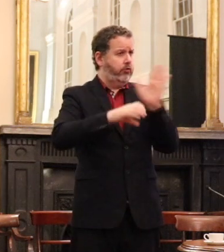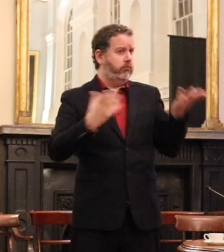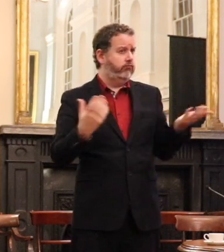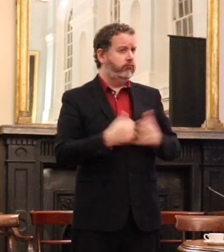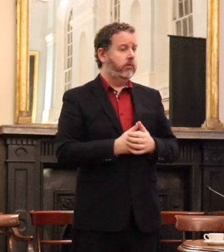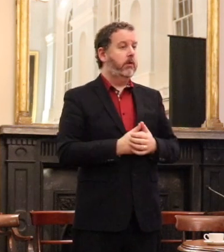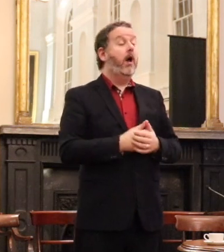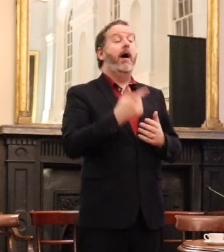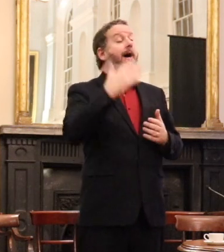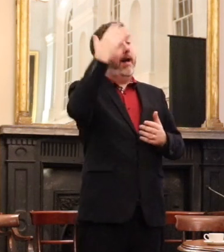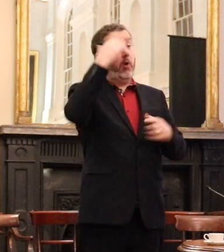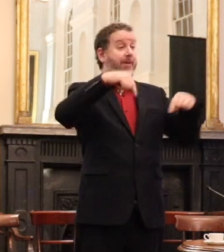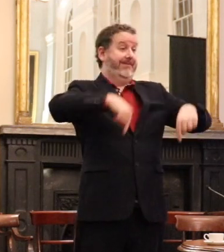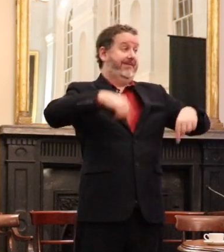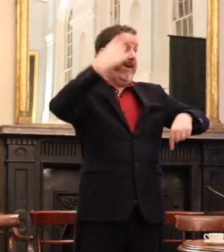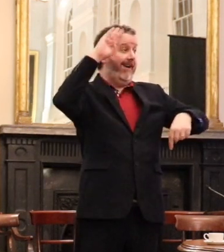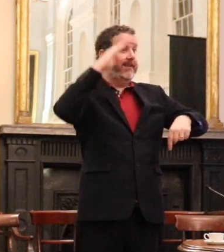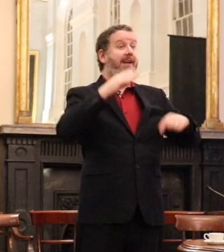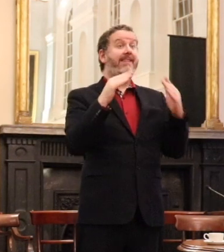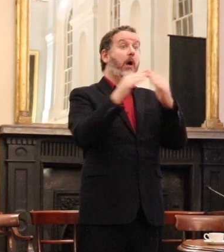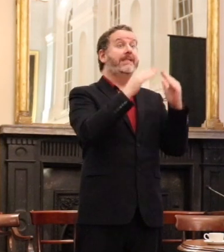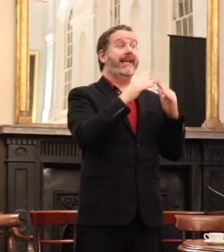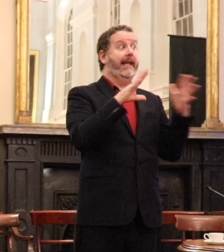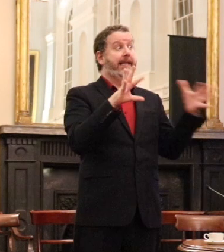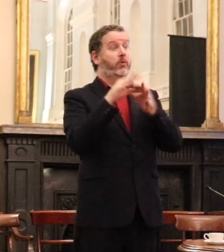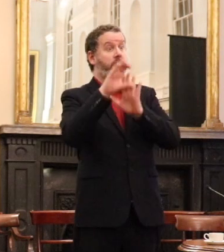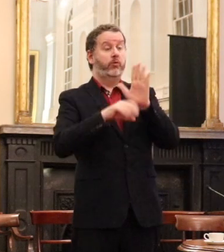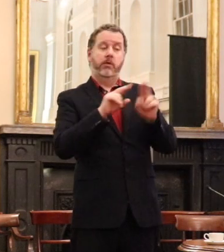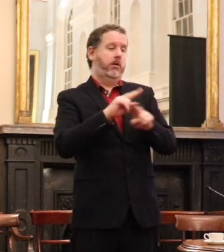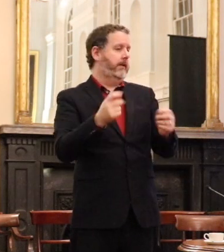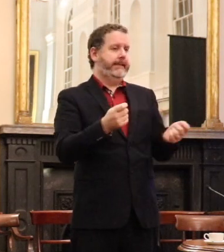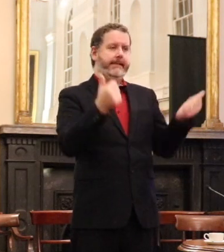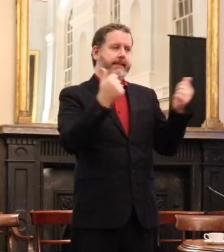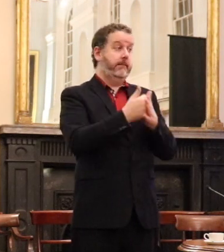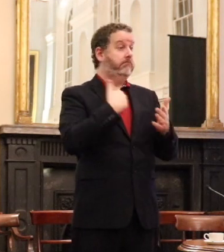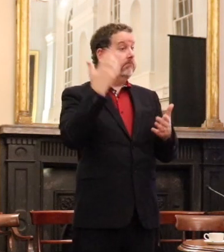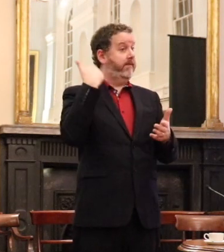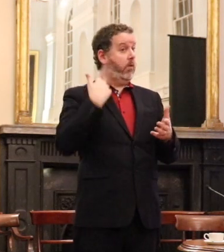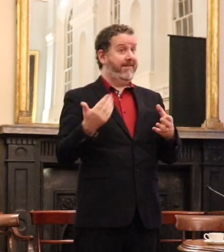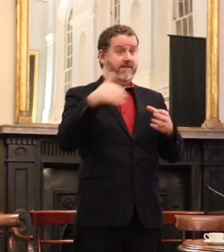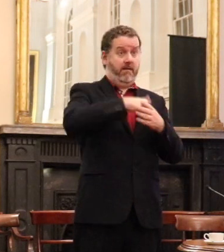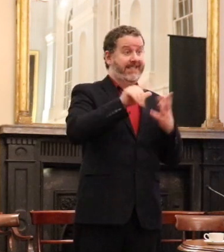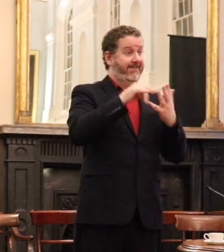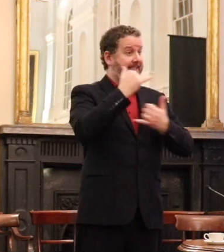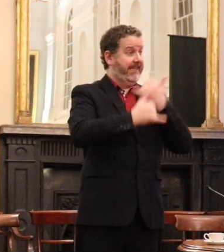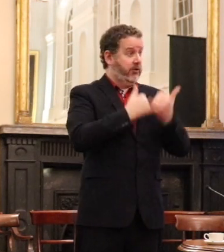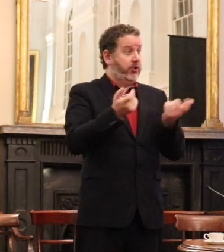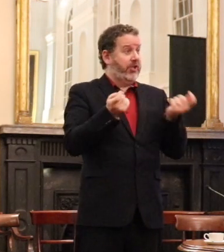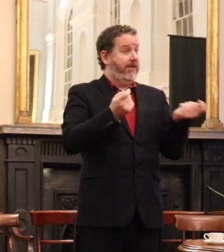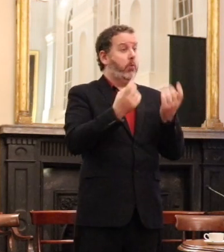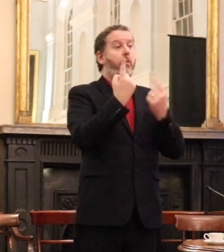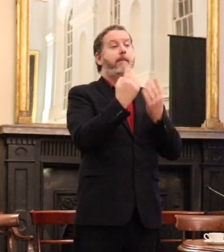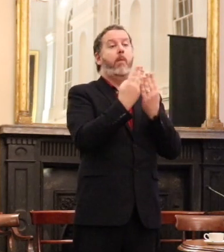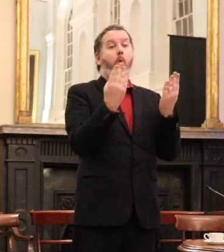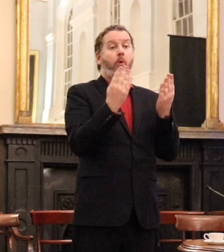is easy in this structure. I spent seven years to chair the Odeboli Barrett's Regeneration Board and was managed to